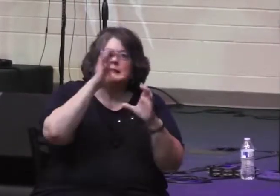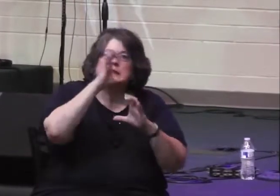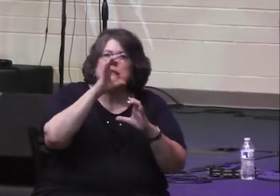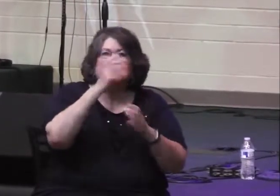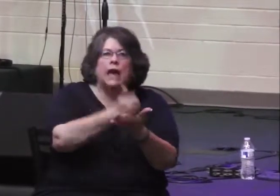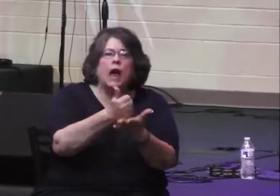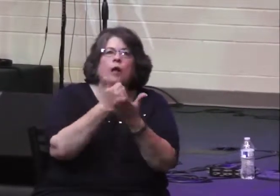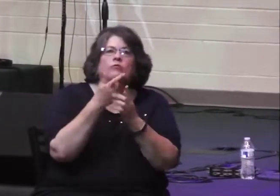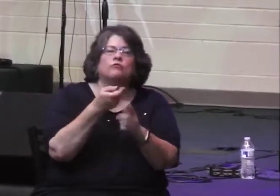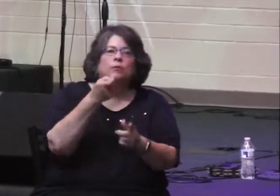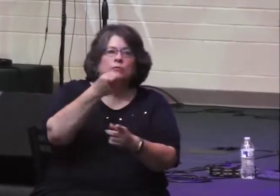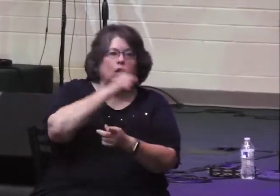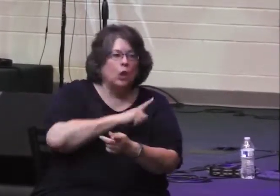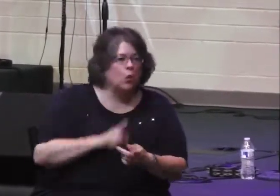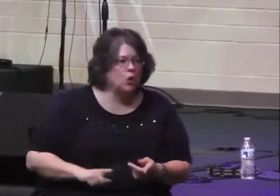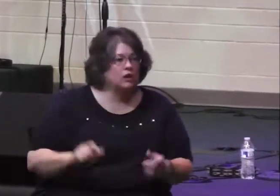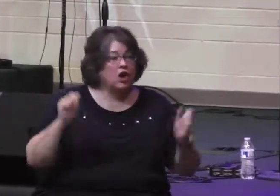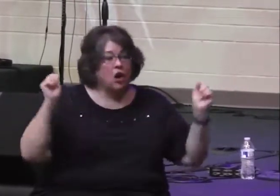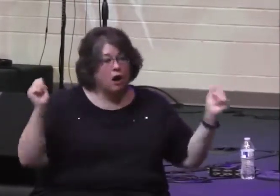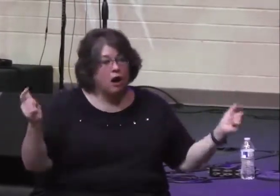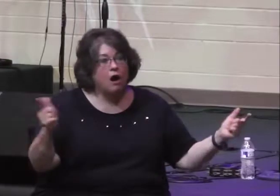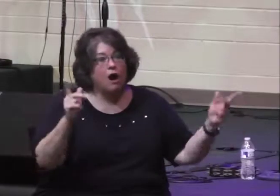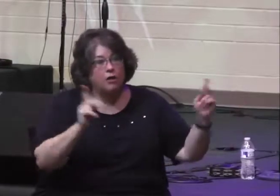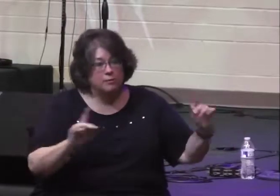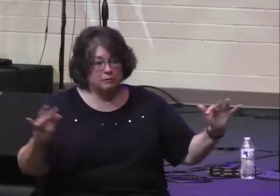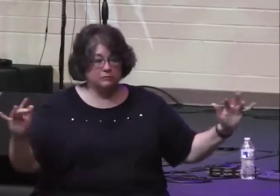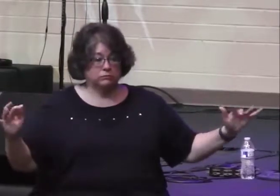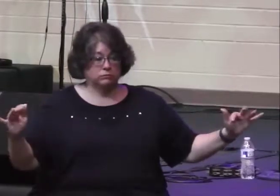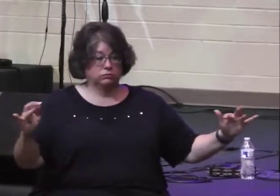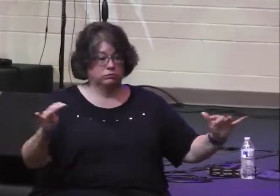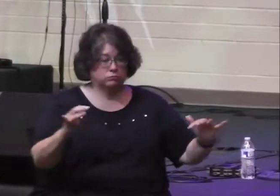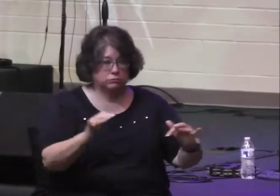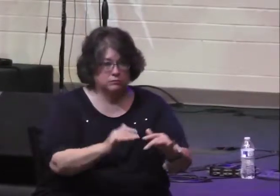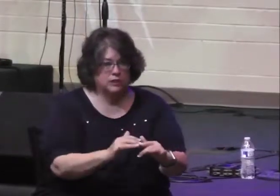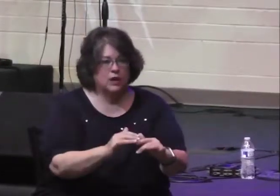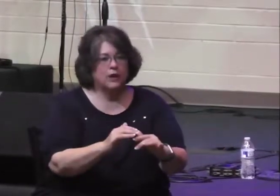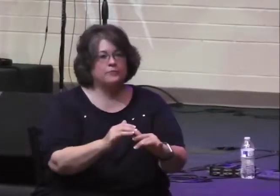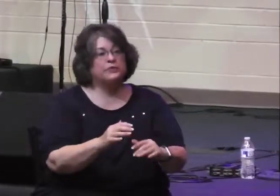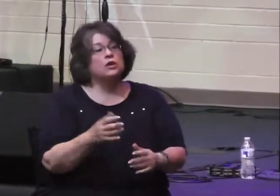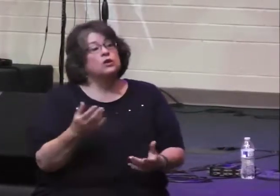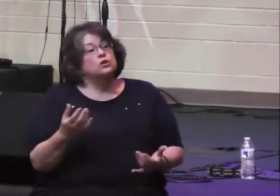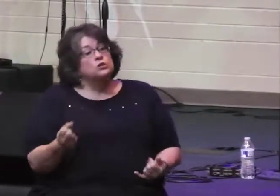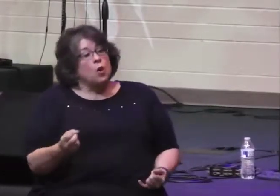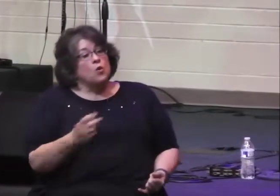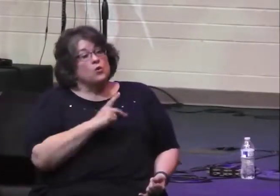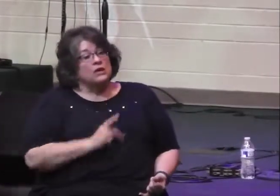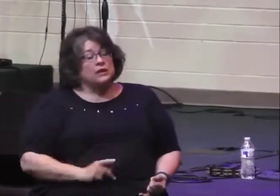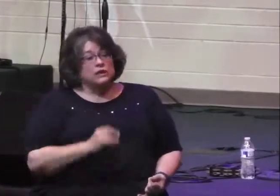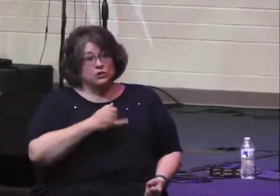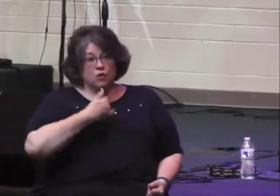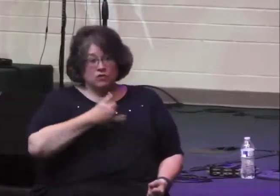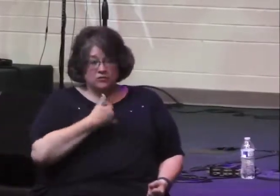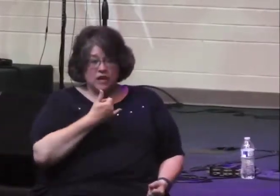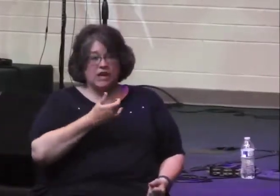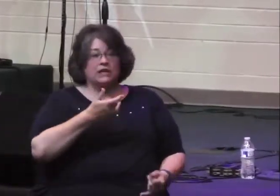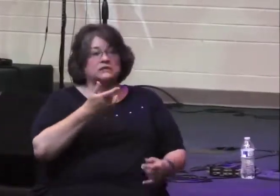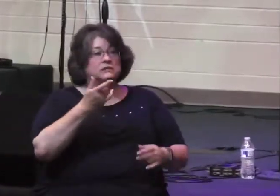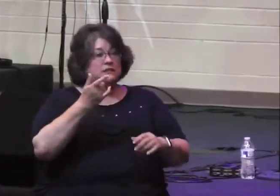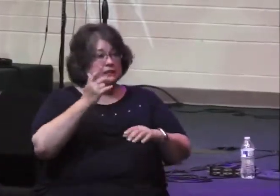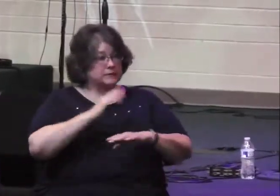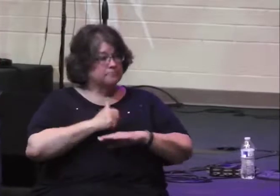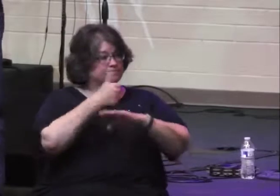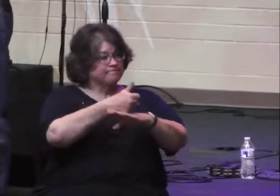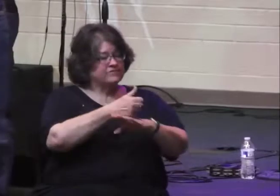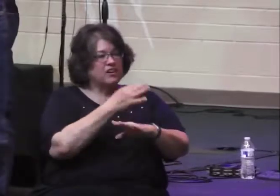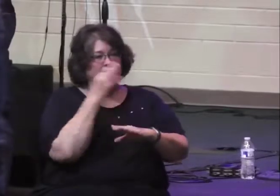Indeed, they came from every town in Judah to seek him. So, he not only calls a fast, he calls them together.